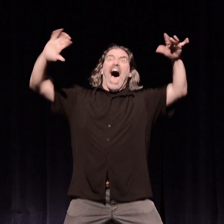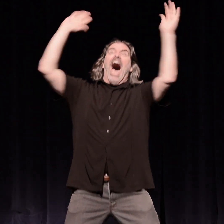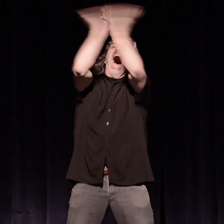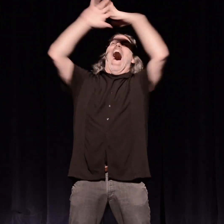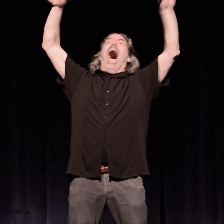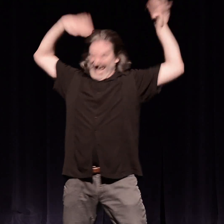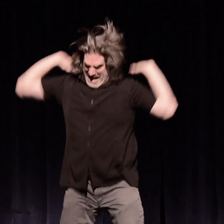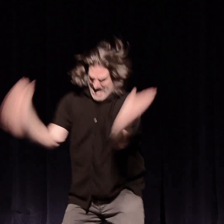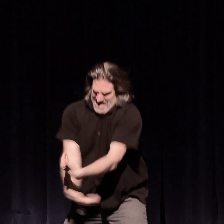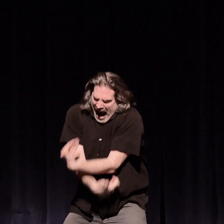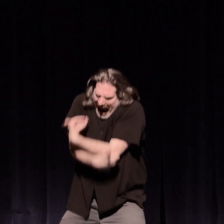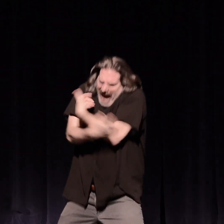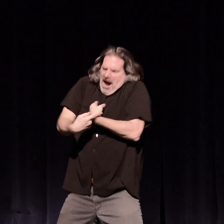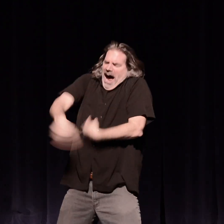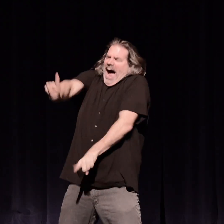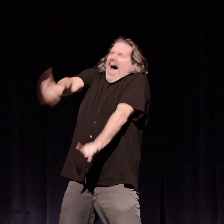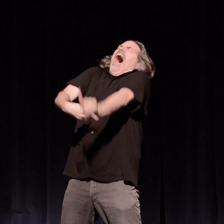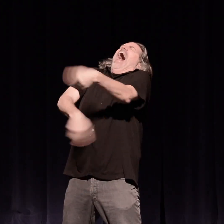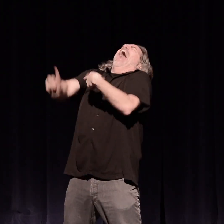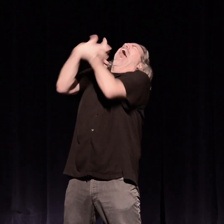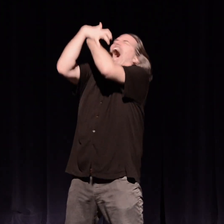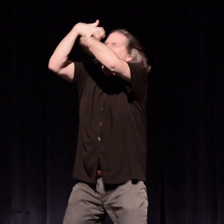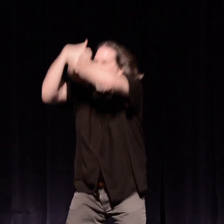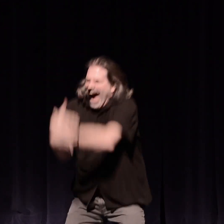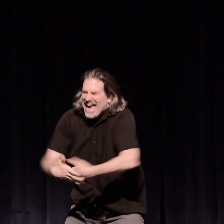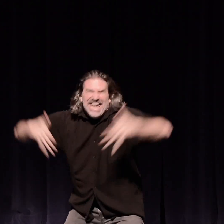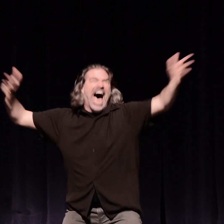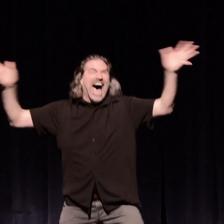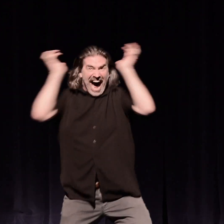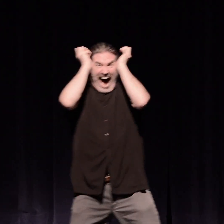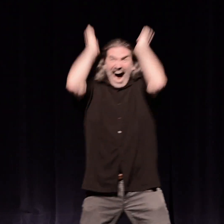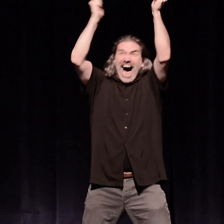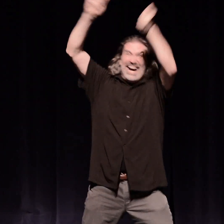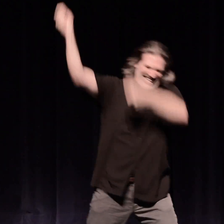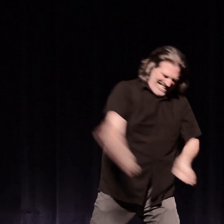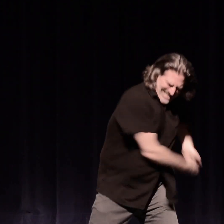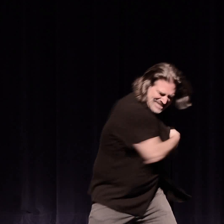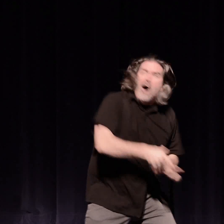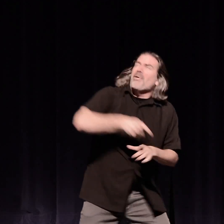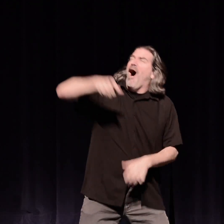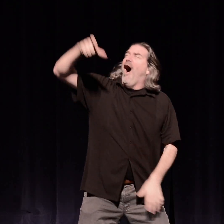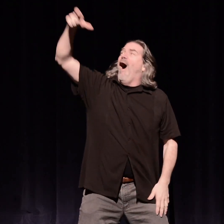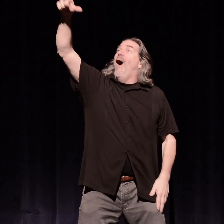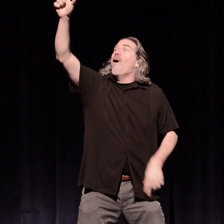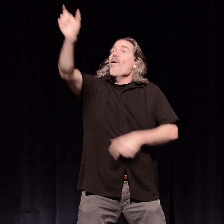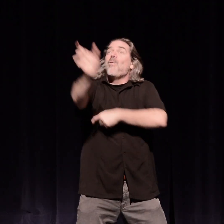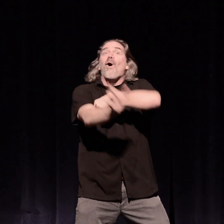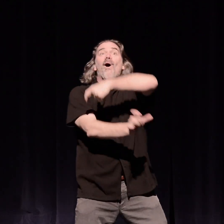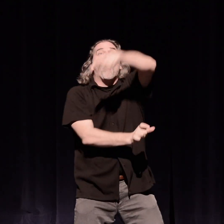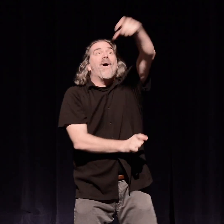There's November 11th at 11 o'clock, an ocean of hats swirls past